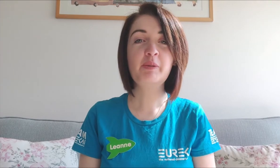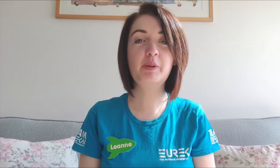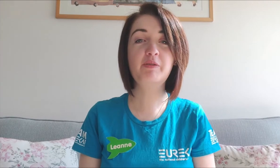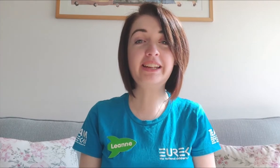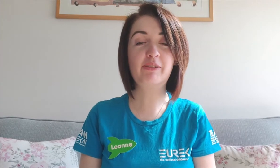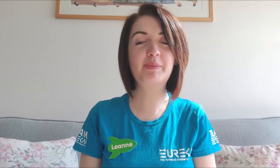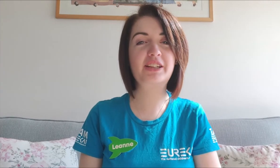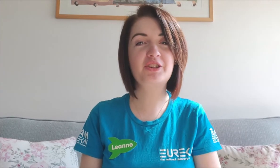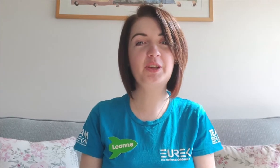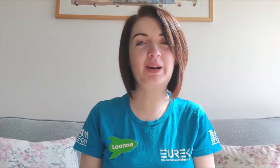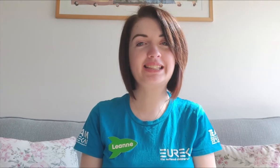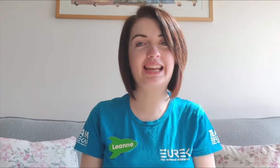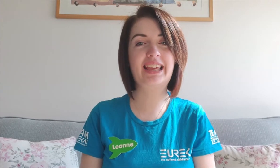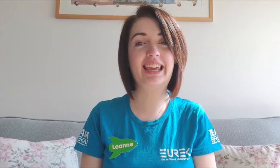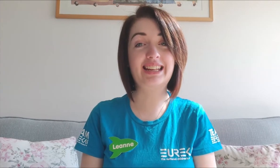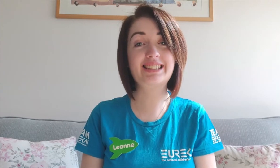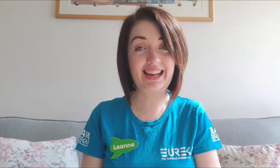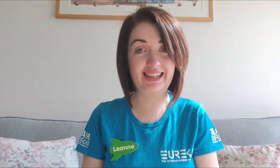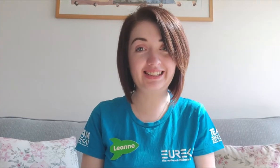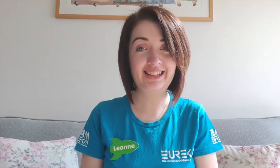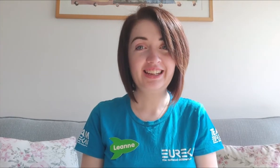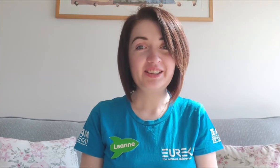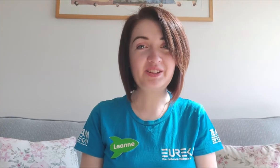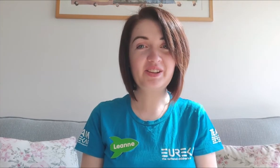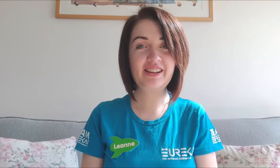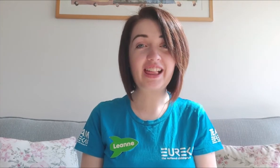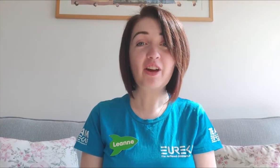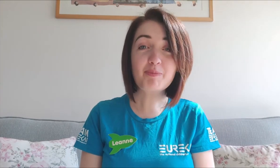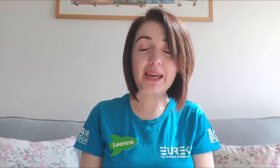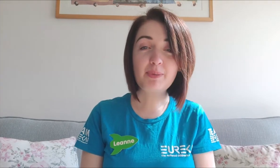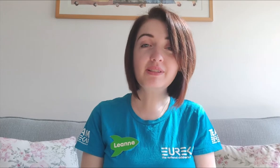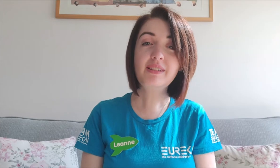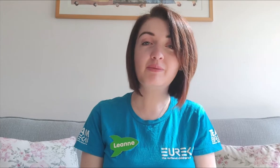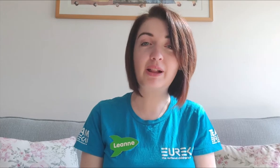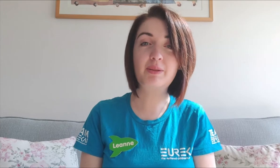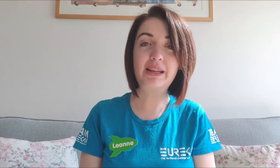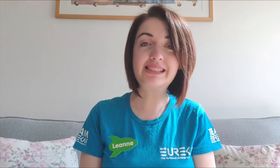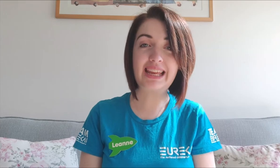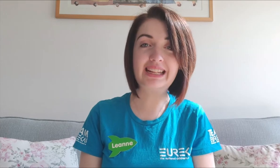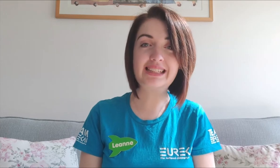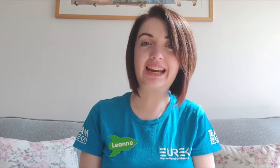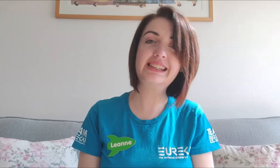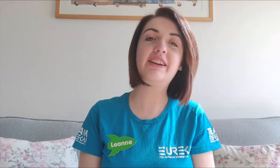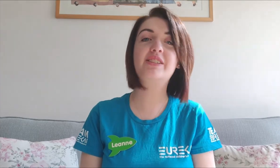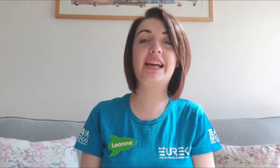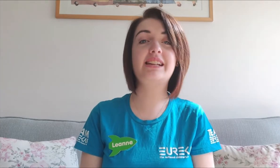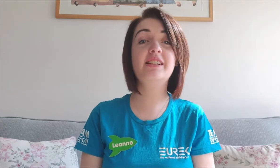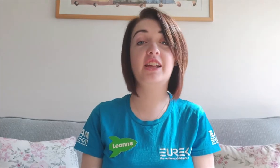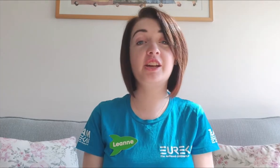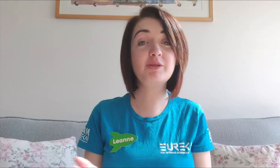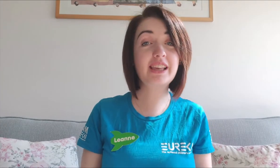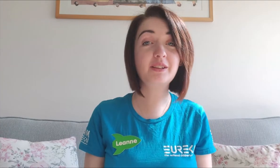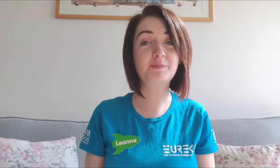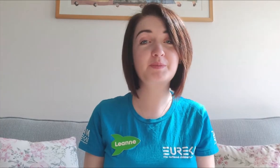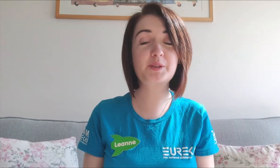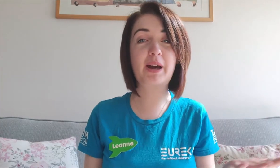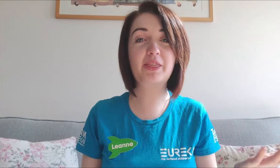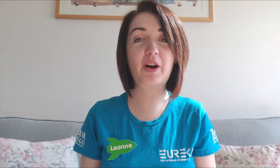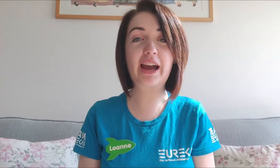but for now make sure you are staying inside. So a lot of people, while they've been staying inside, have decided to learn a new skill. So I thought I